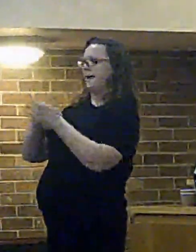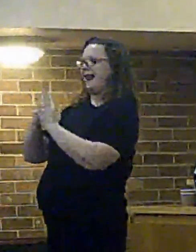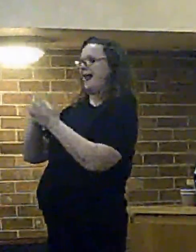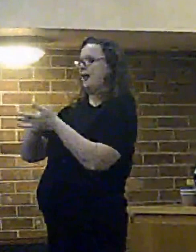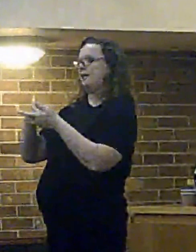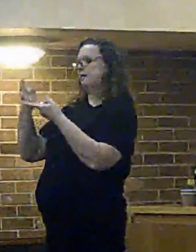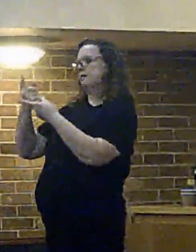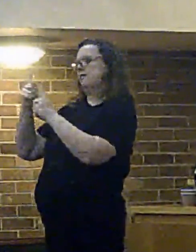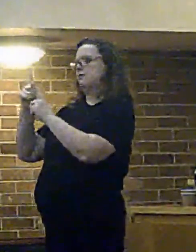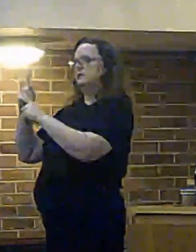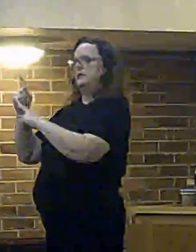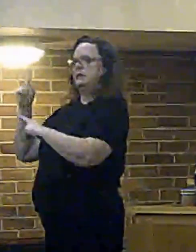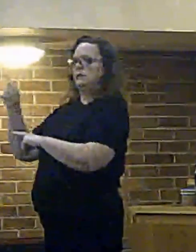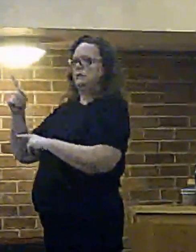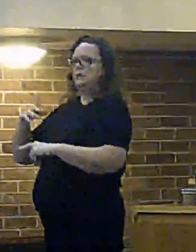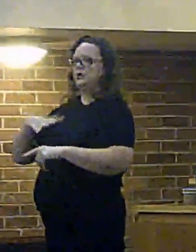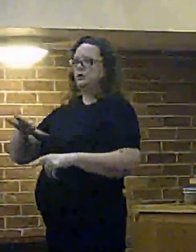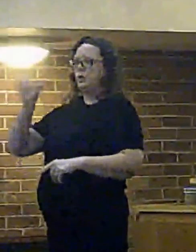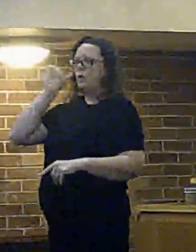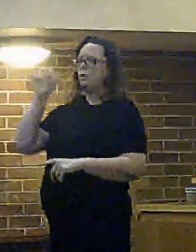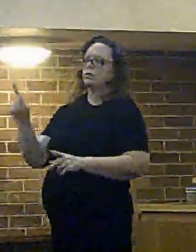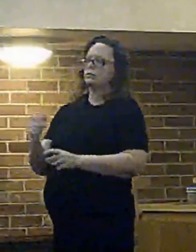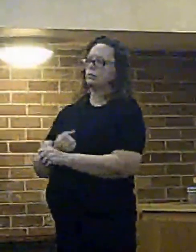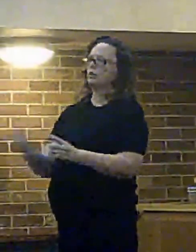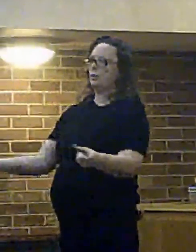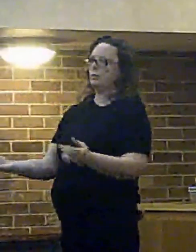if you want to achieve that outcome, you know what to do.